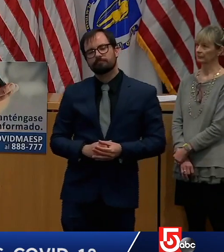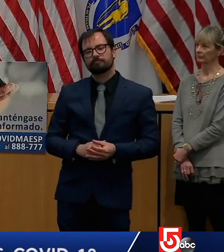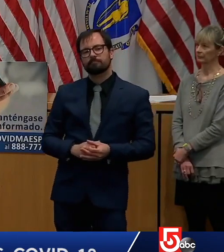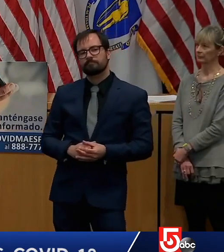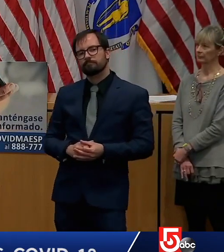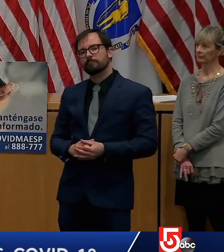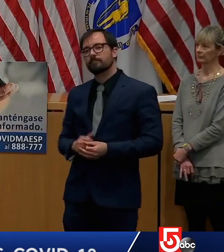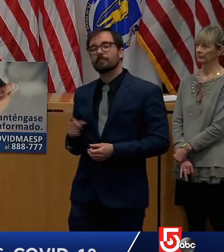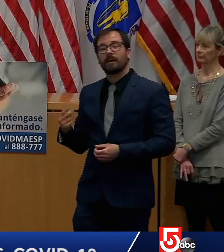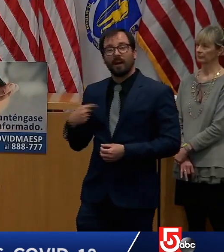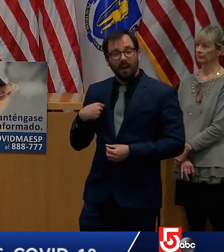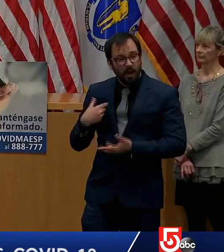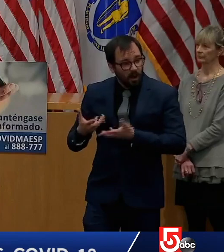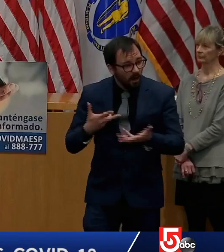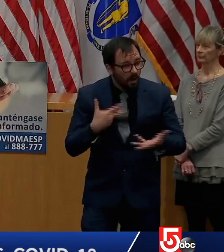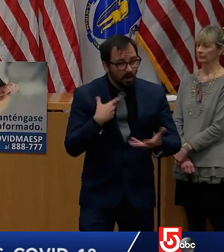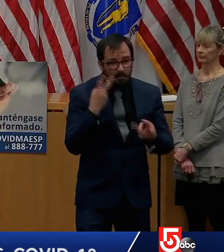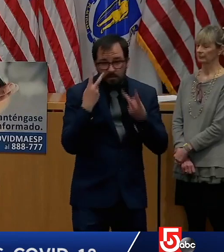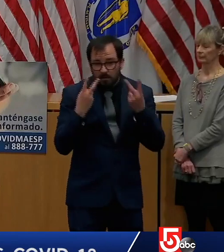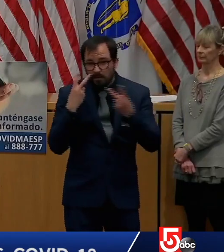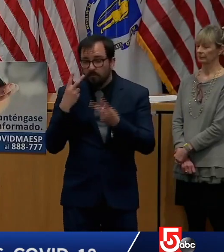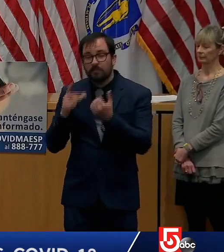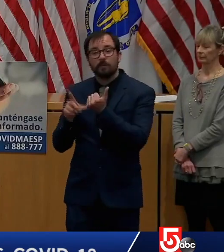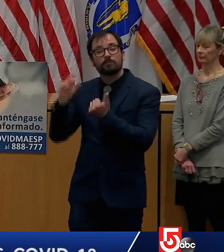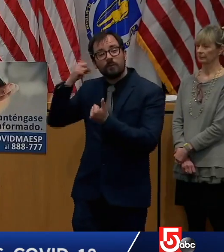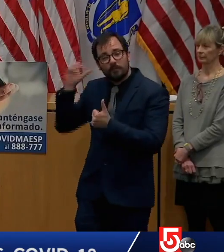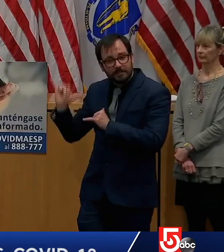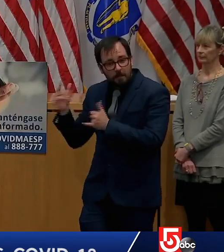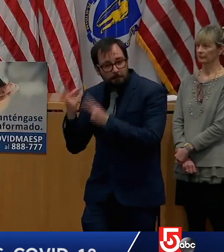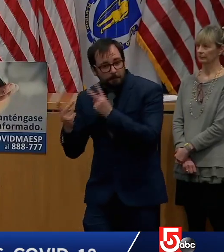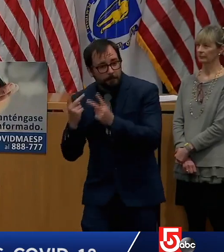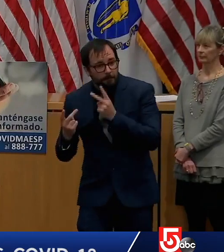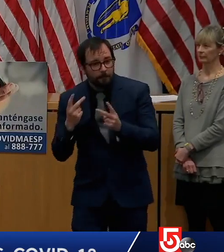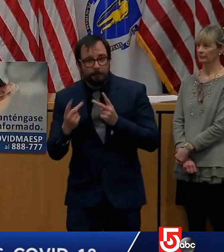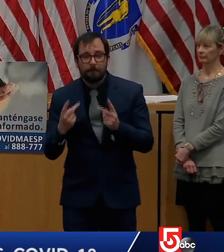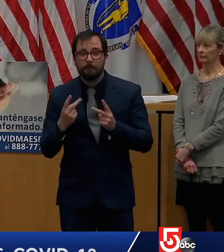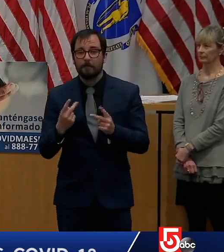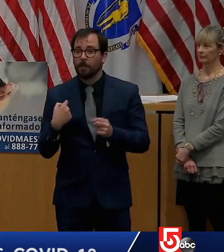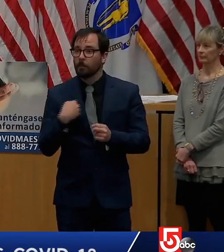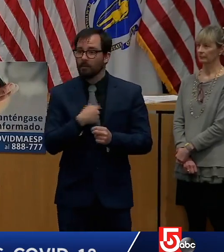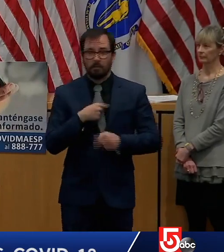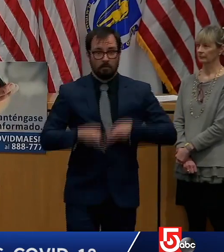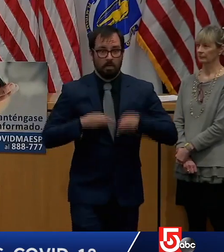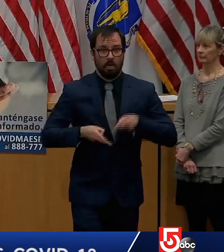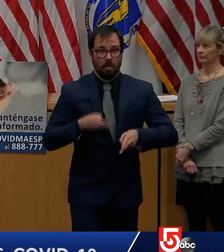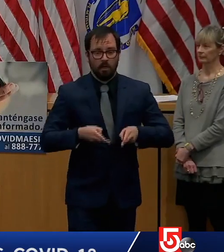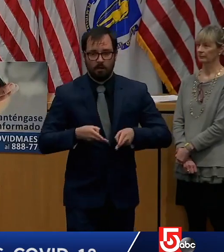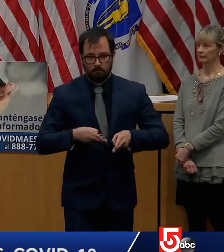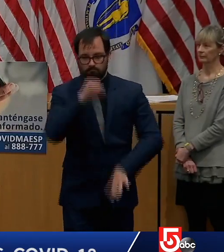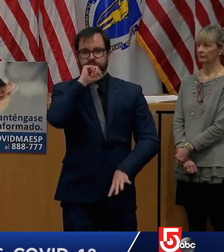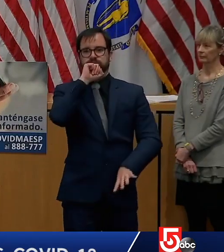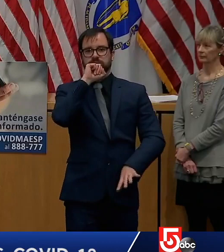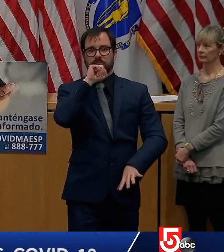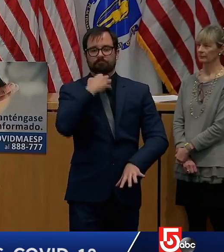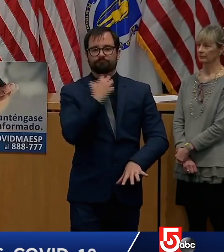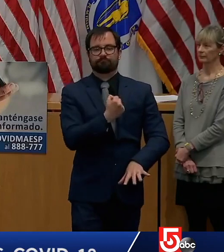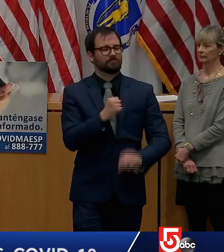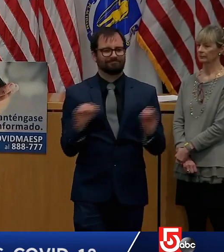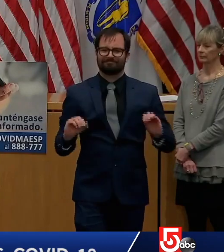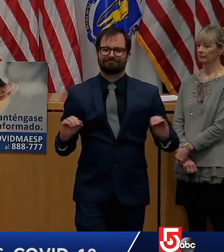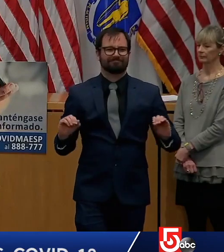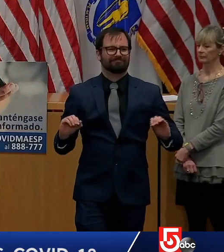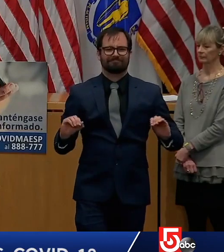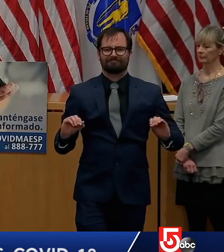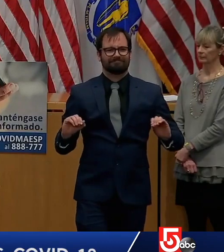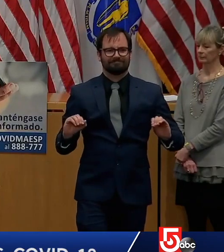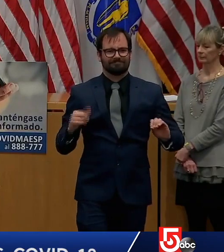tremendous appetite to get this wrong on a go-forward basis. I see just the opposite, which is a lot of people trying to gather as much data and information as they